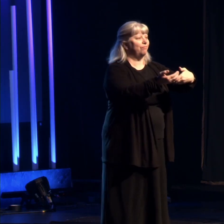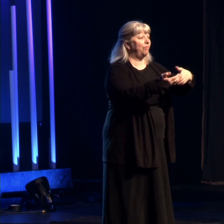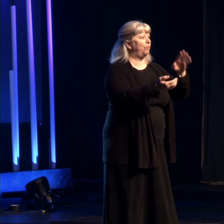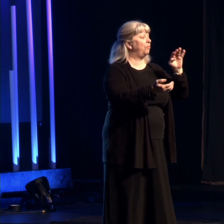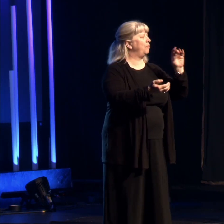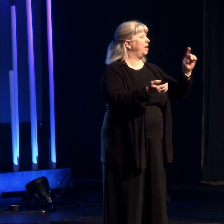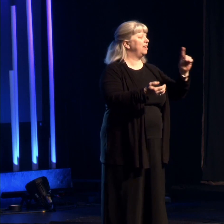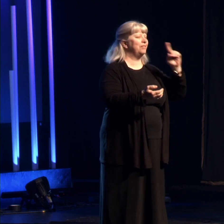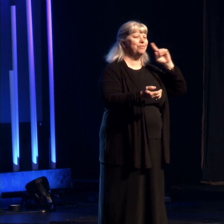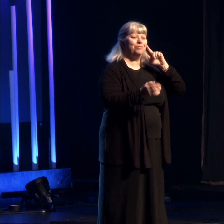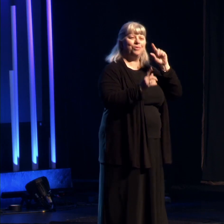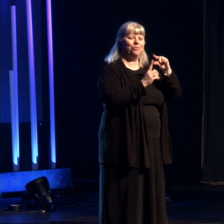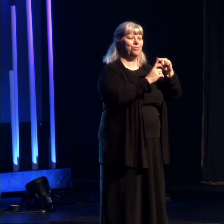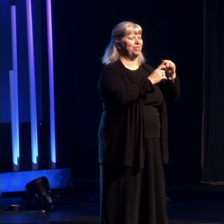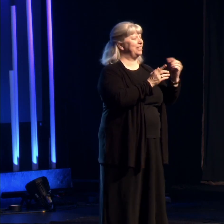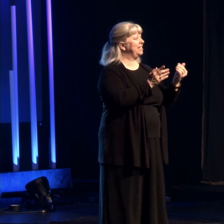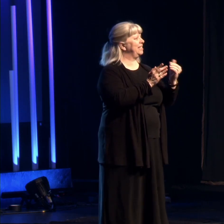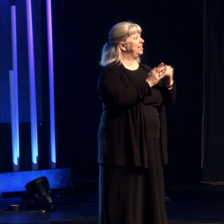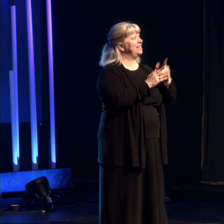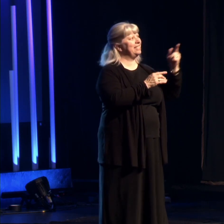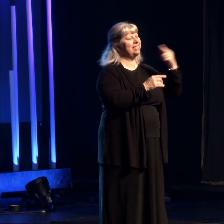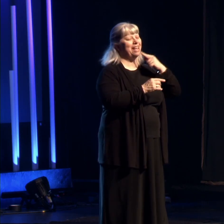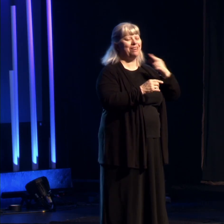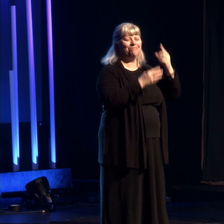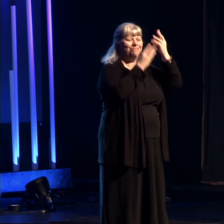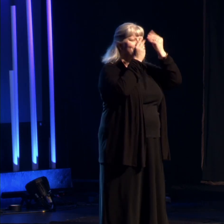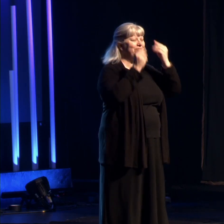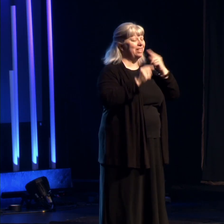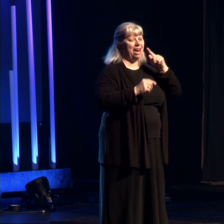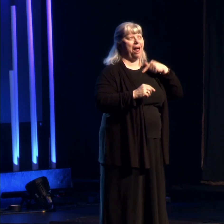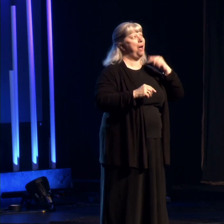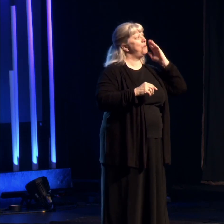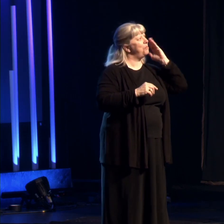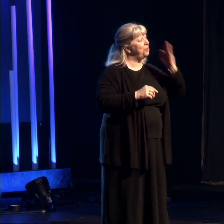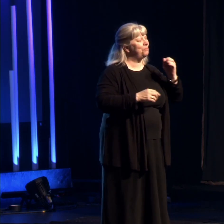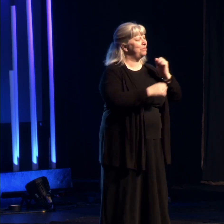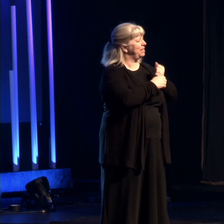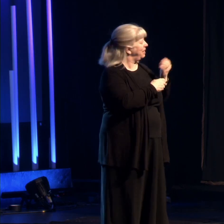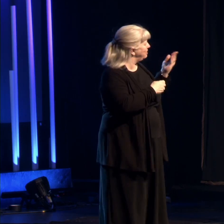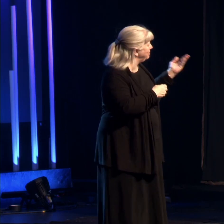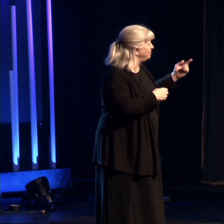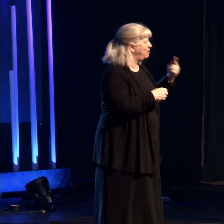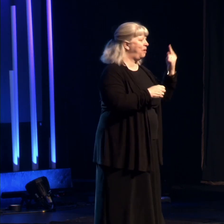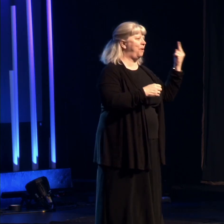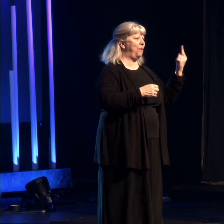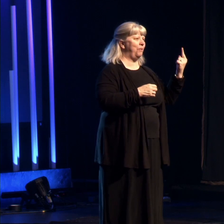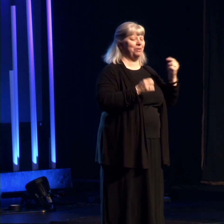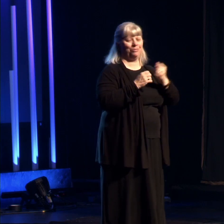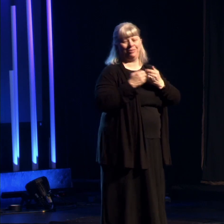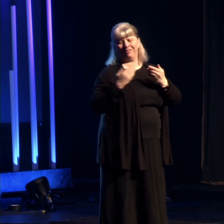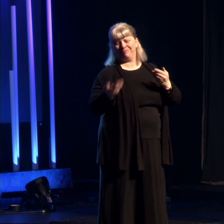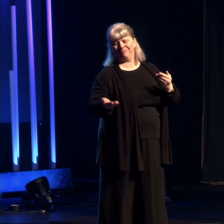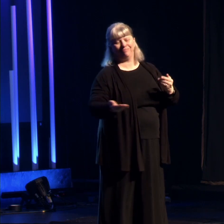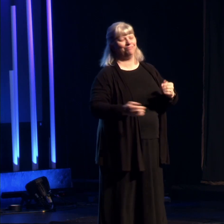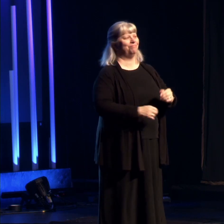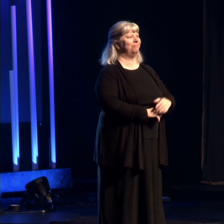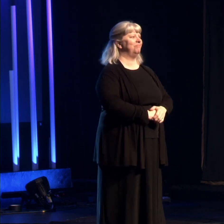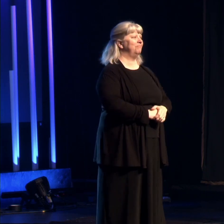And I heard those words again. He said them in my head. He said, I will protect you, and I will always be with them.